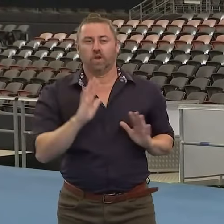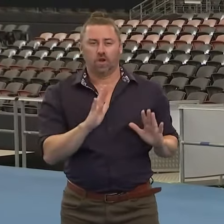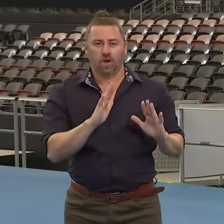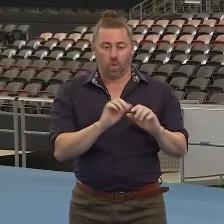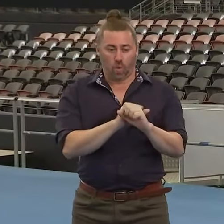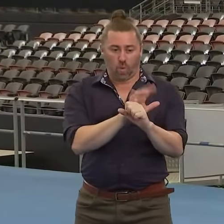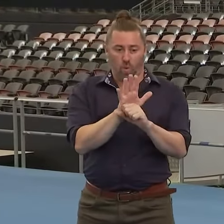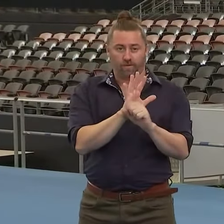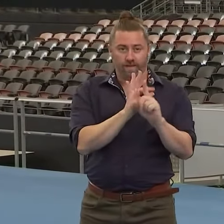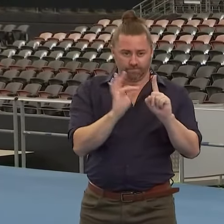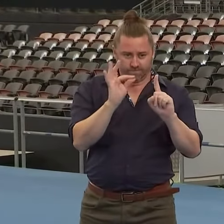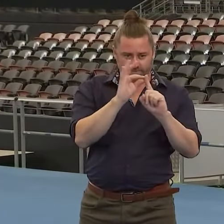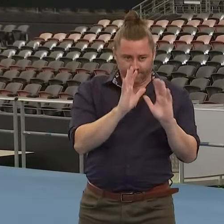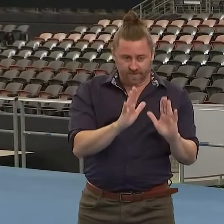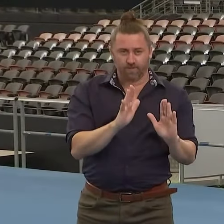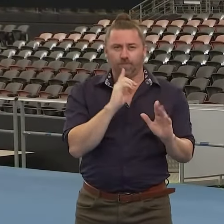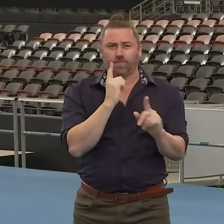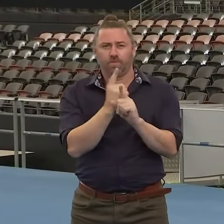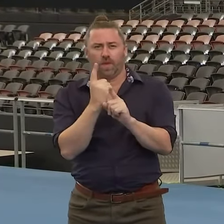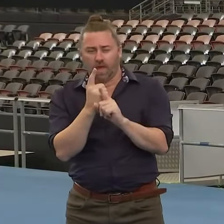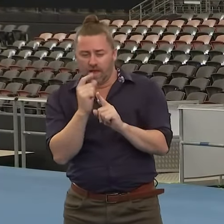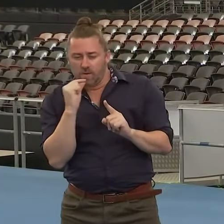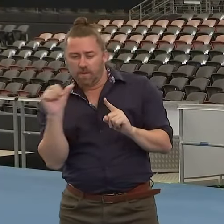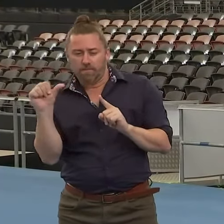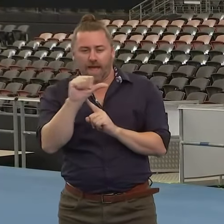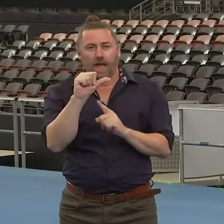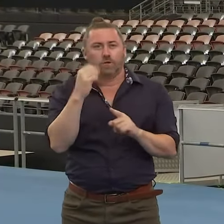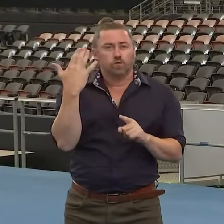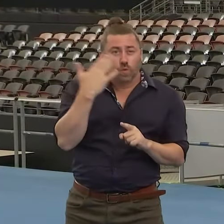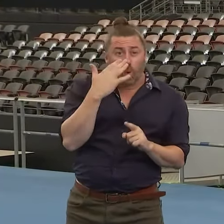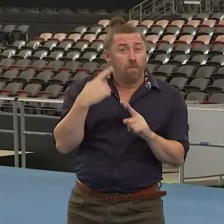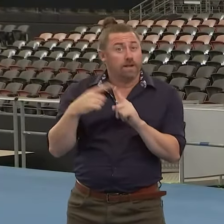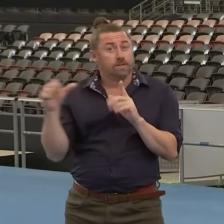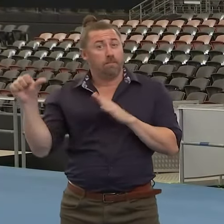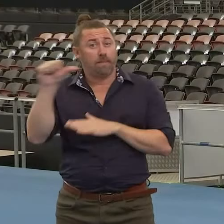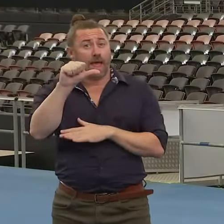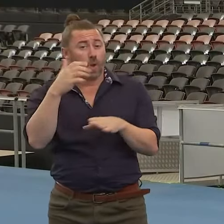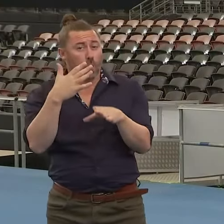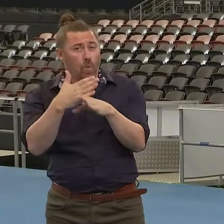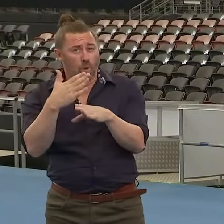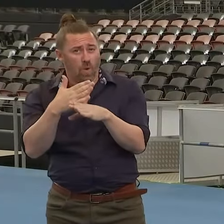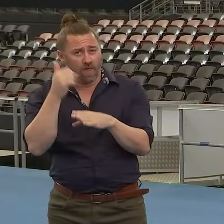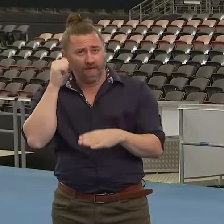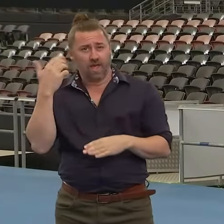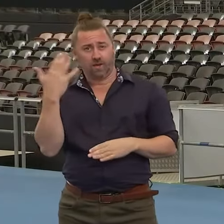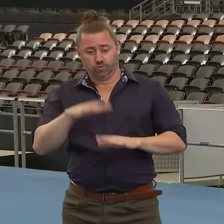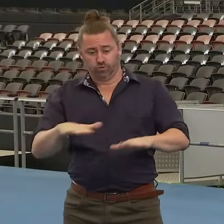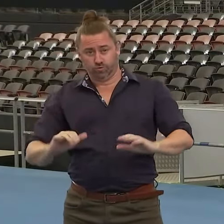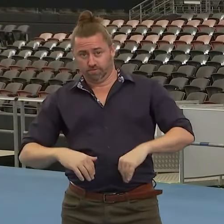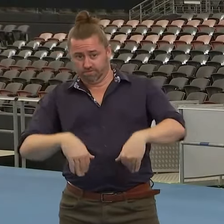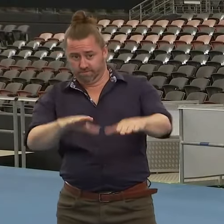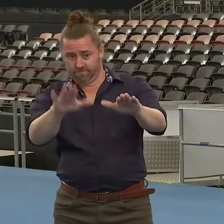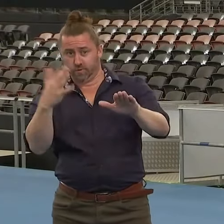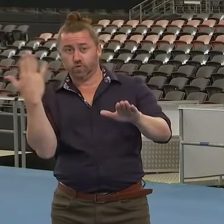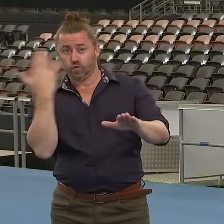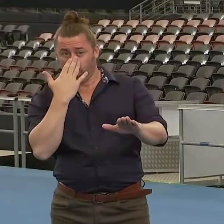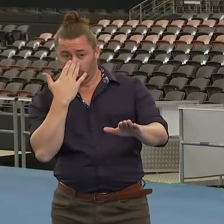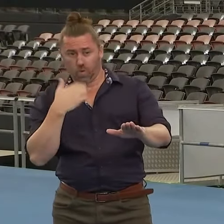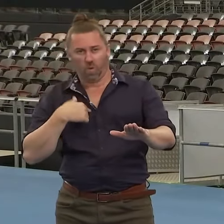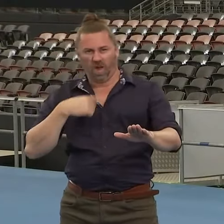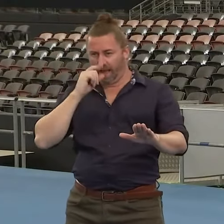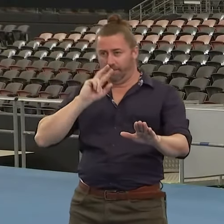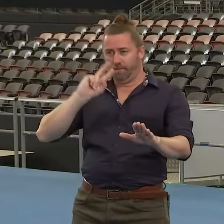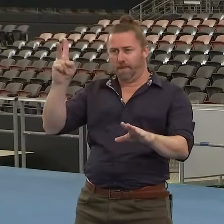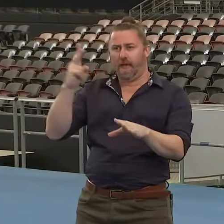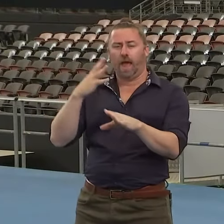COVID update. I'll do a bit about touch on back to school and back to work. So I think we're going to send our children back to school. We can all go back to work